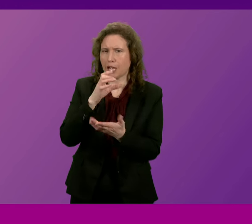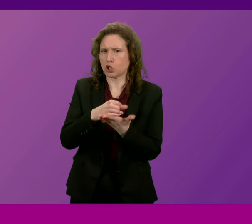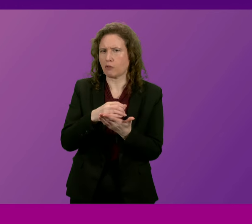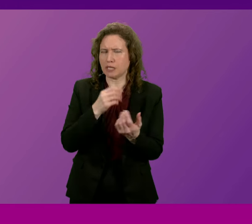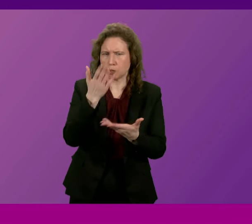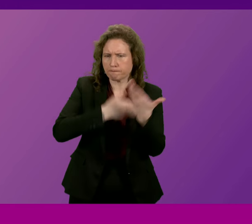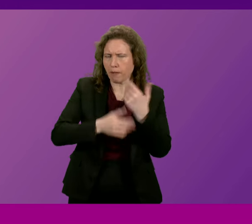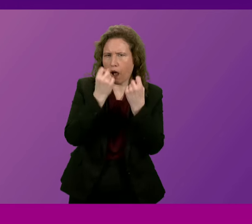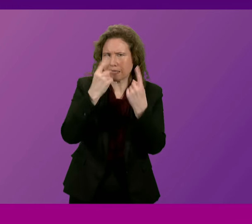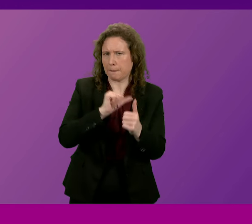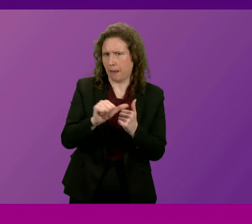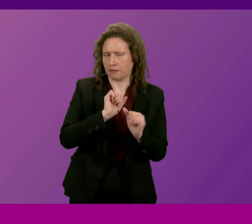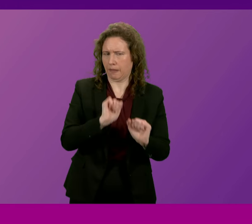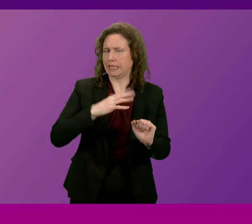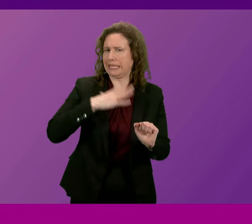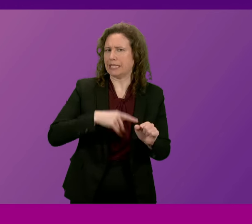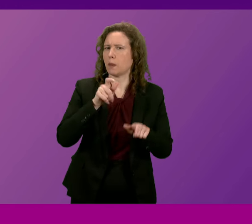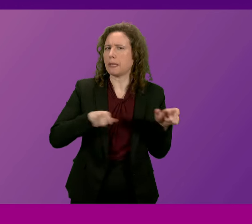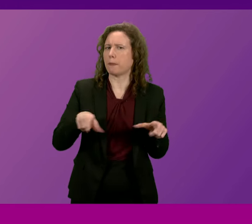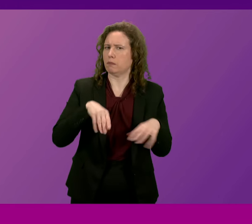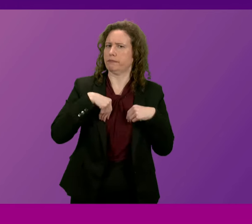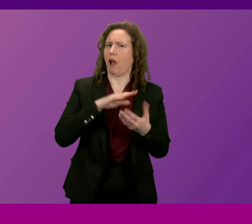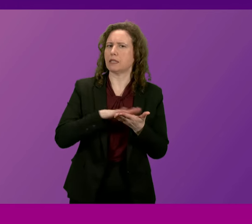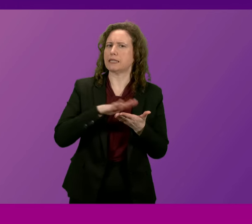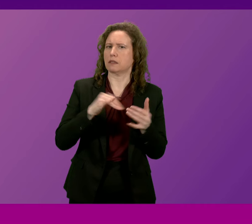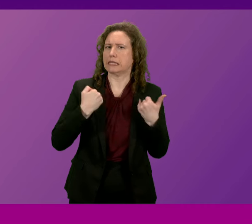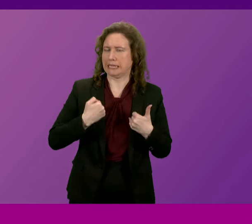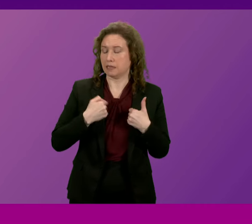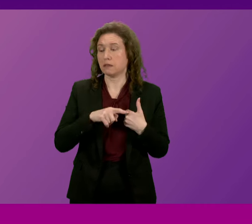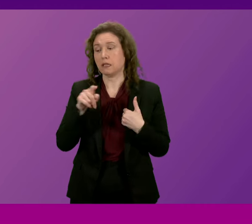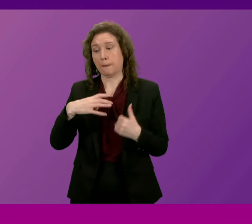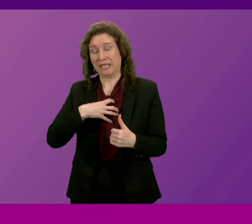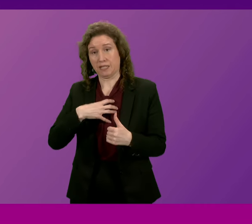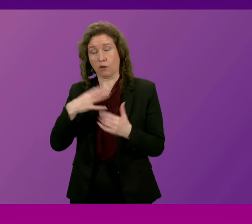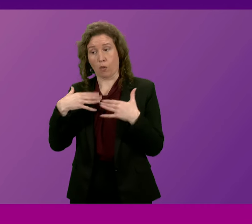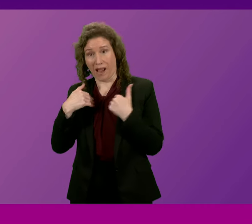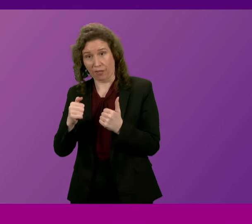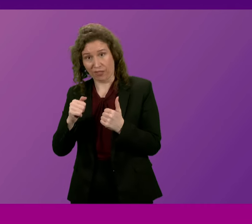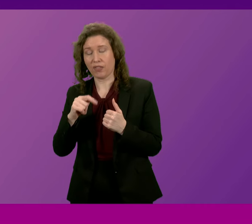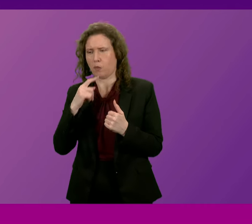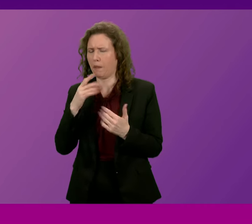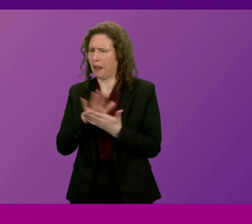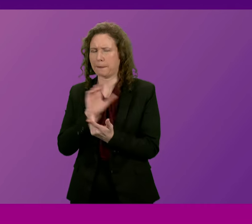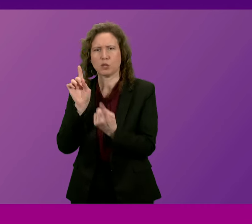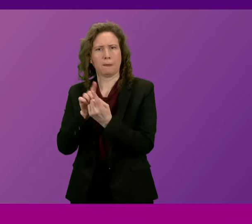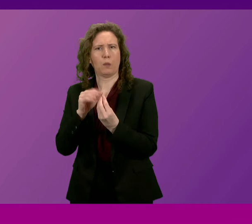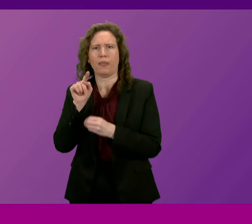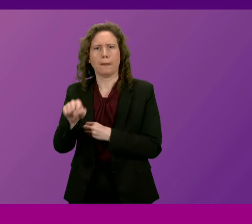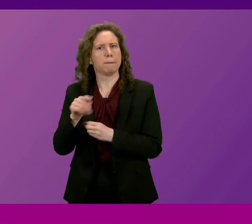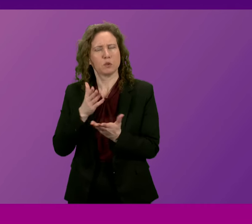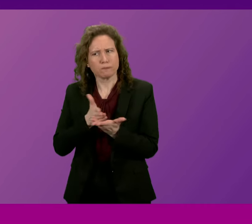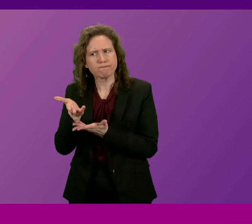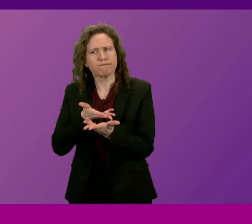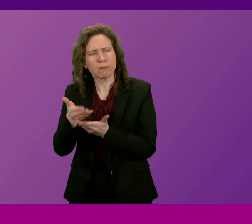the needs of people with Huntington's disease. The Minister for Public Health and Women's Health would be happy to meet with the charity representatives to further